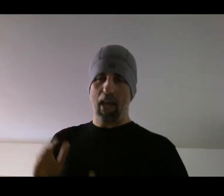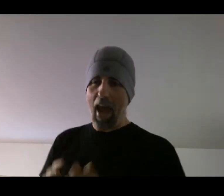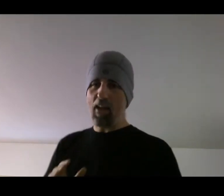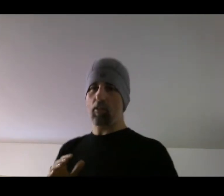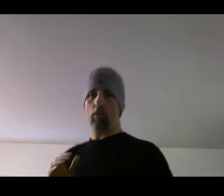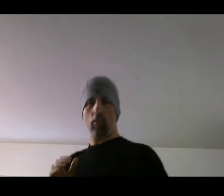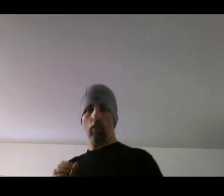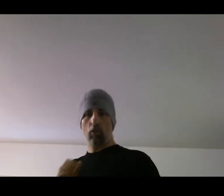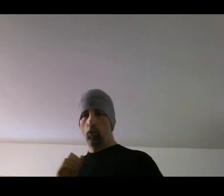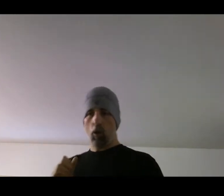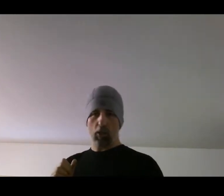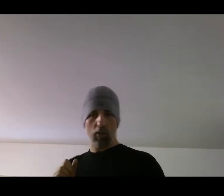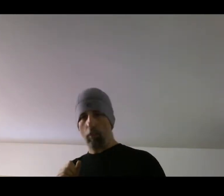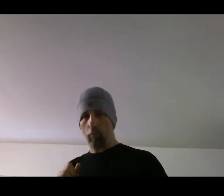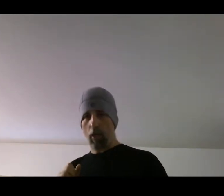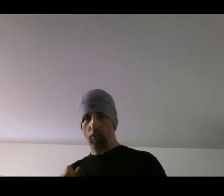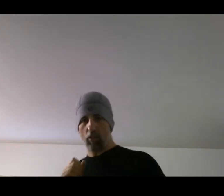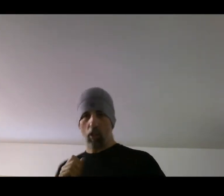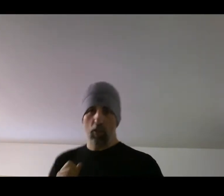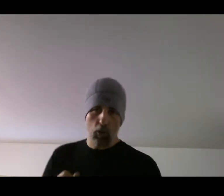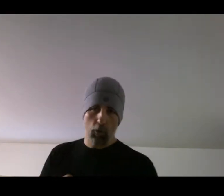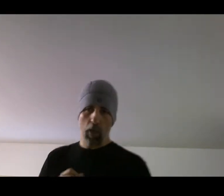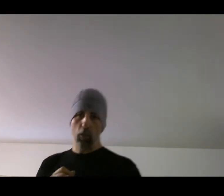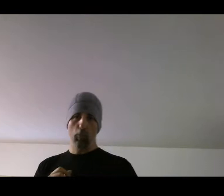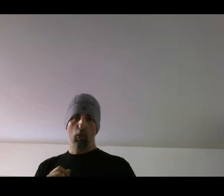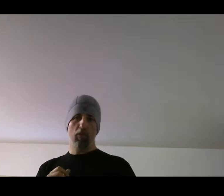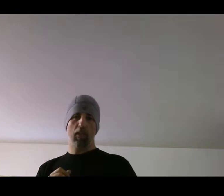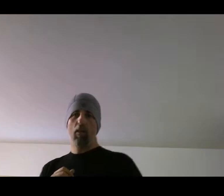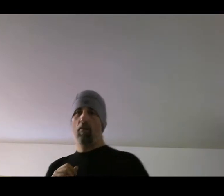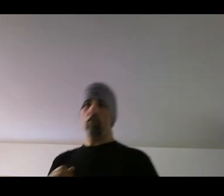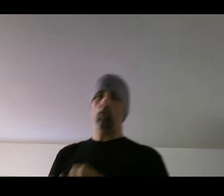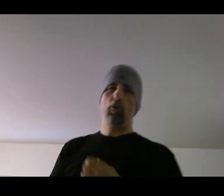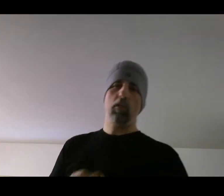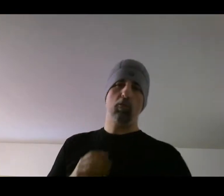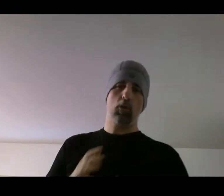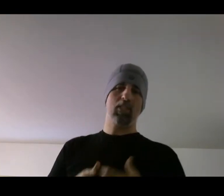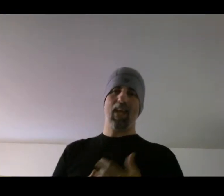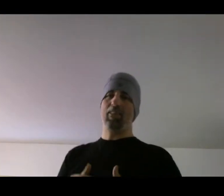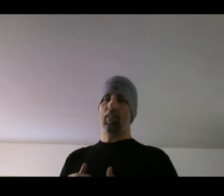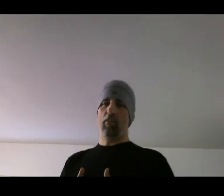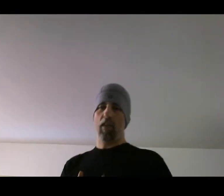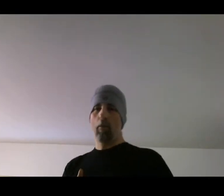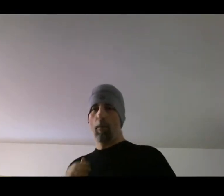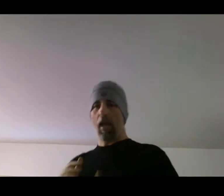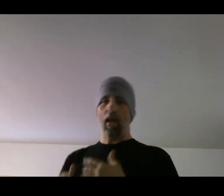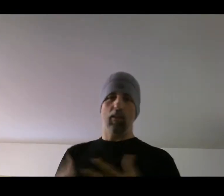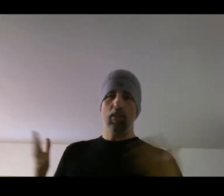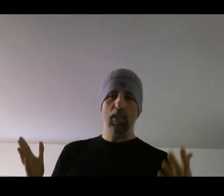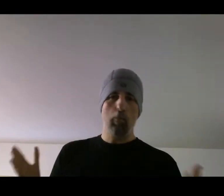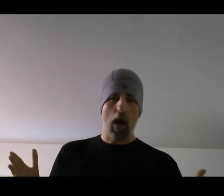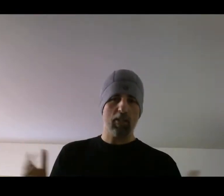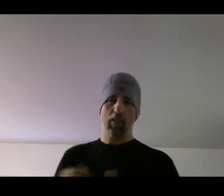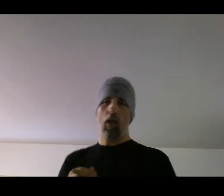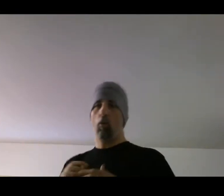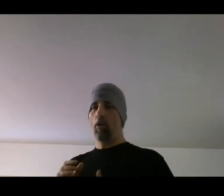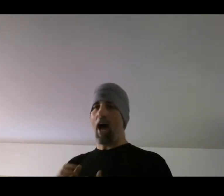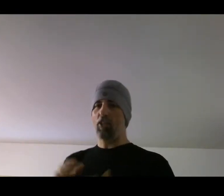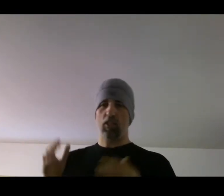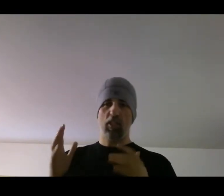as you are slipping punches and you're moving. This would reinforce the idea that in boxing, we're not just sitting